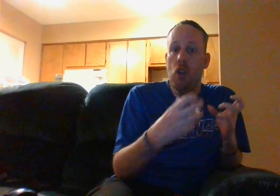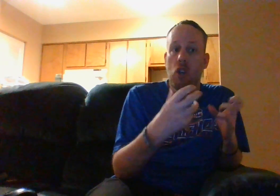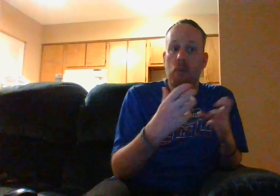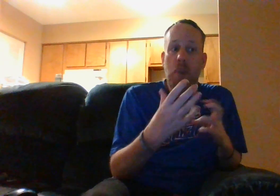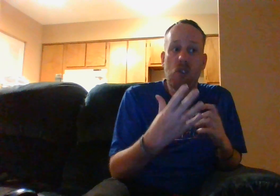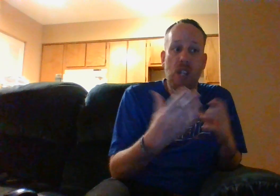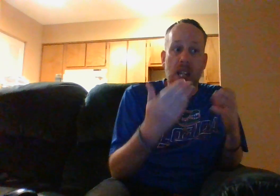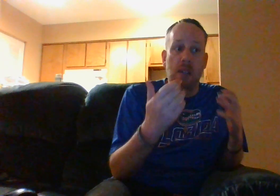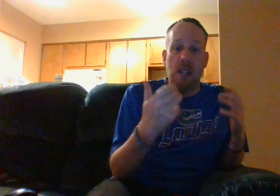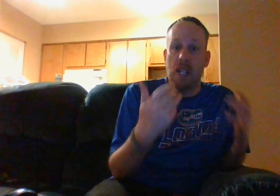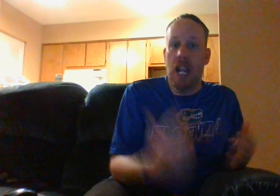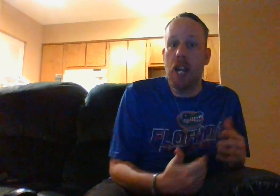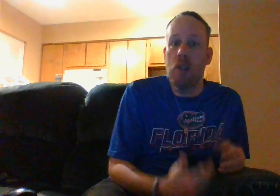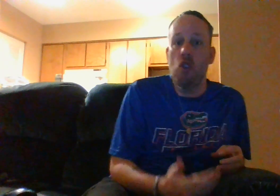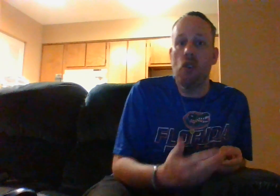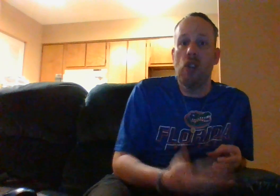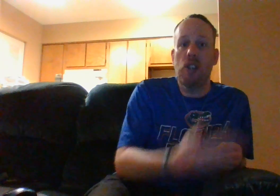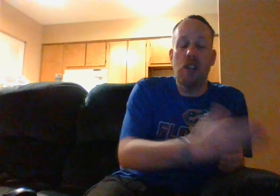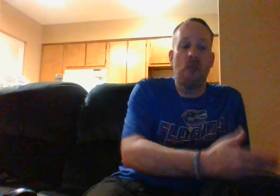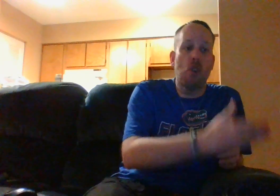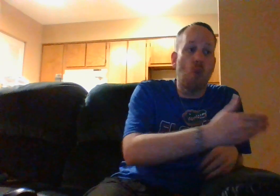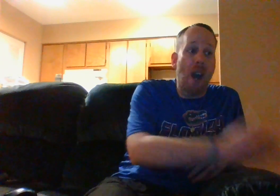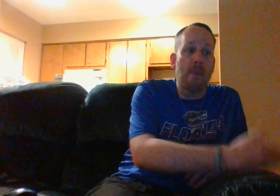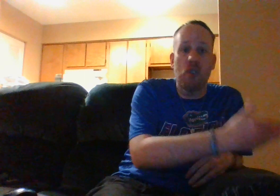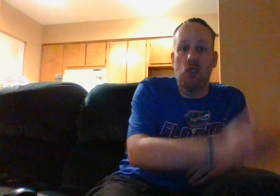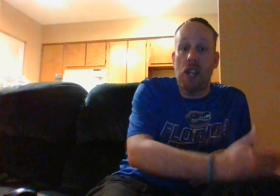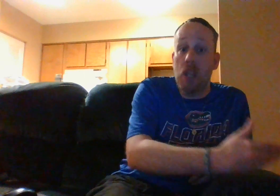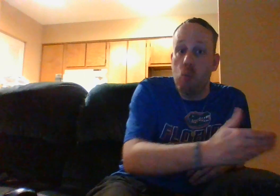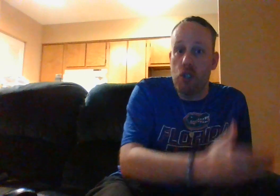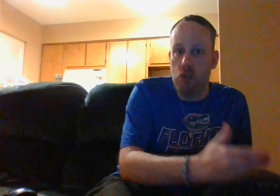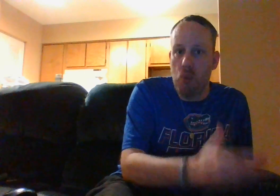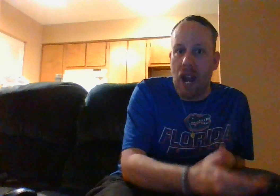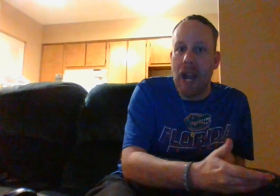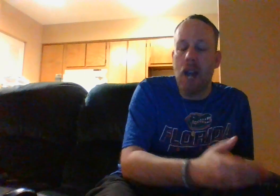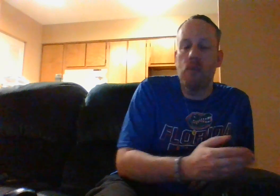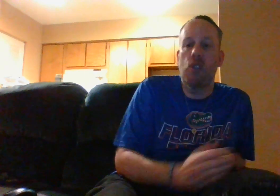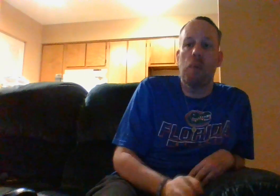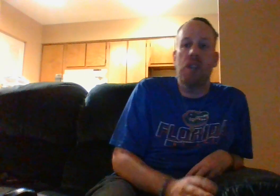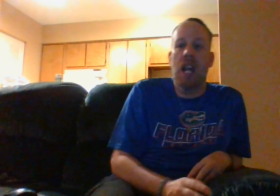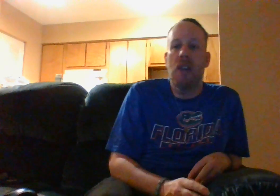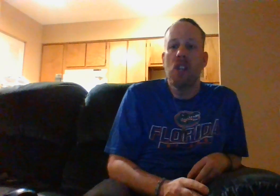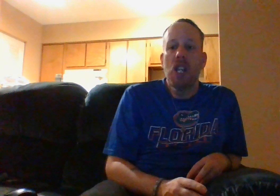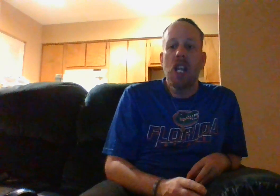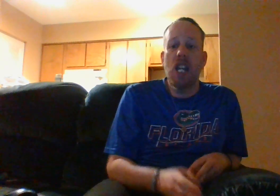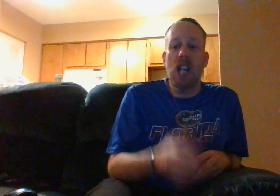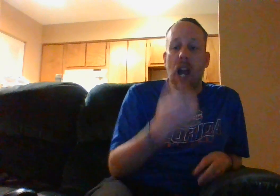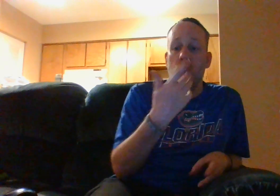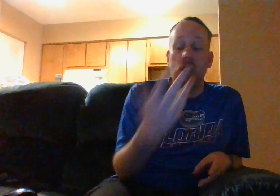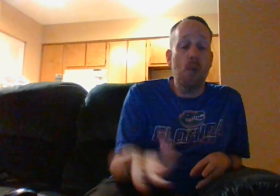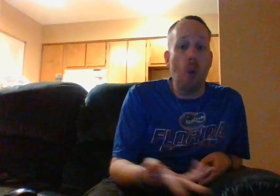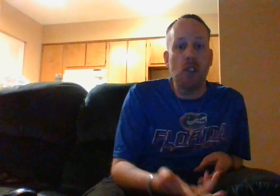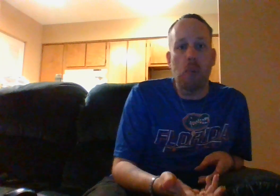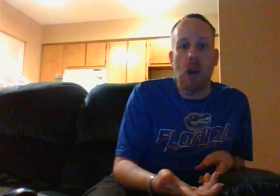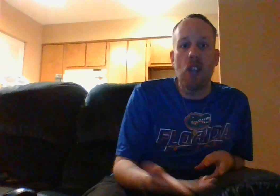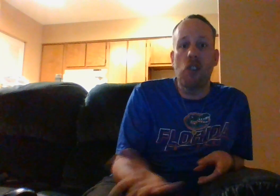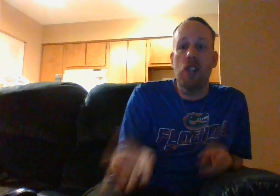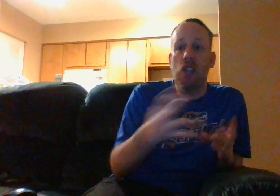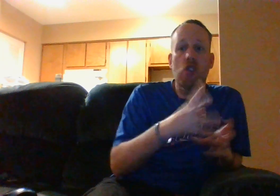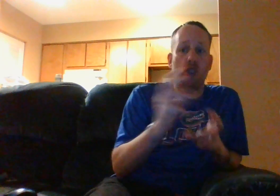uh uh basically in in the anime you know like different graphics that they really do have stuff like that and i was even quite surprised that to